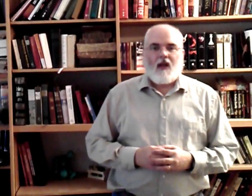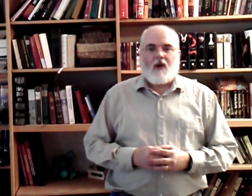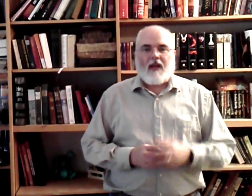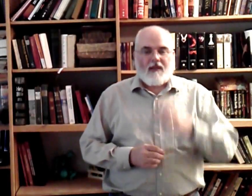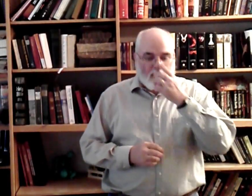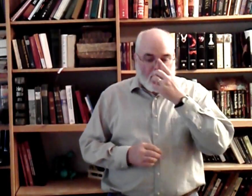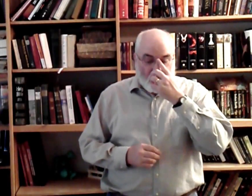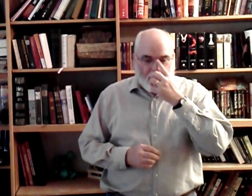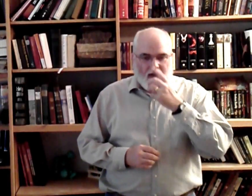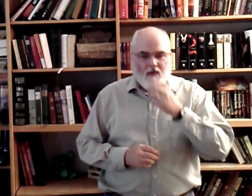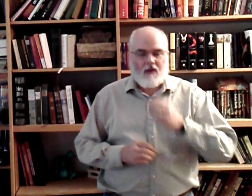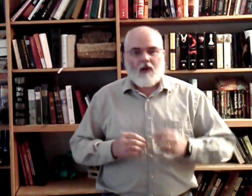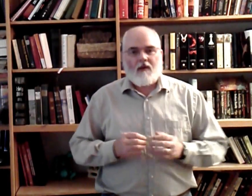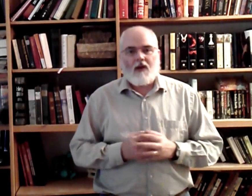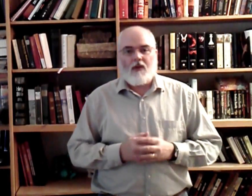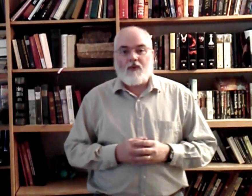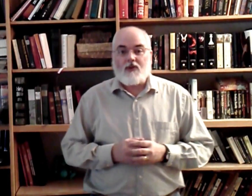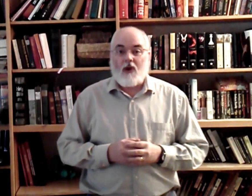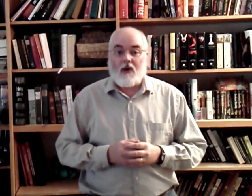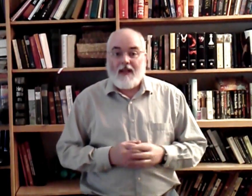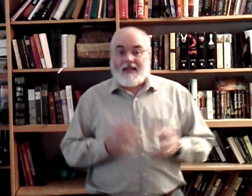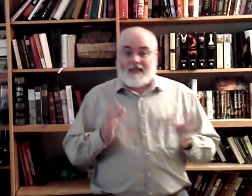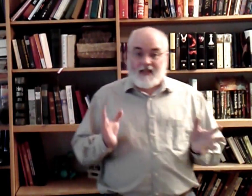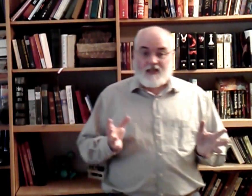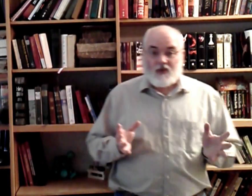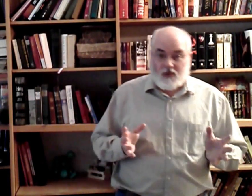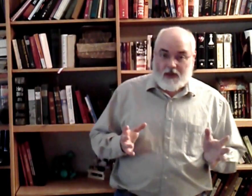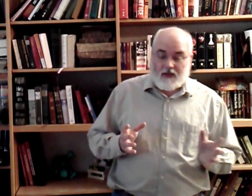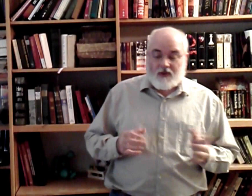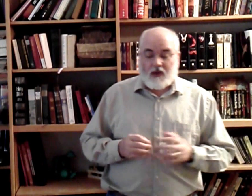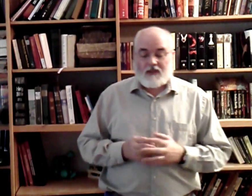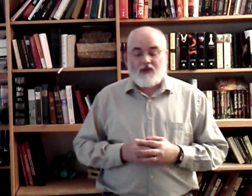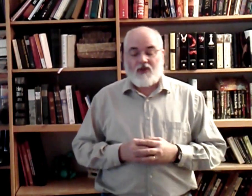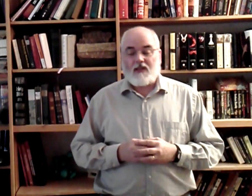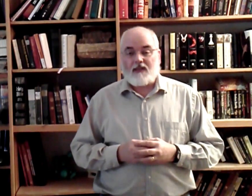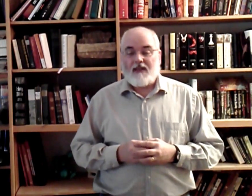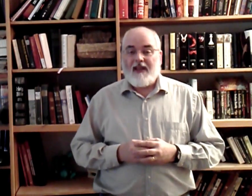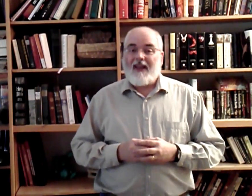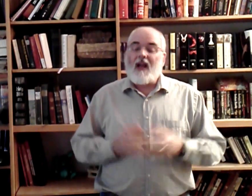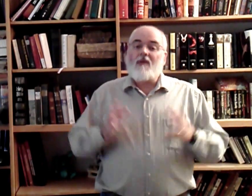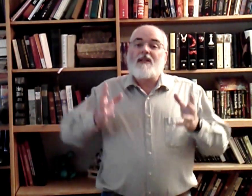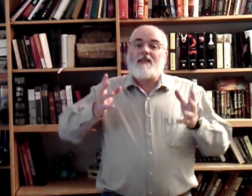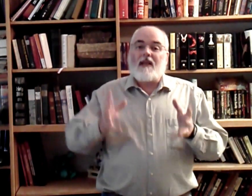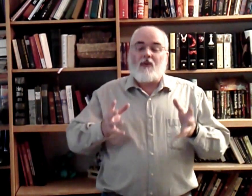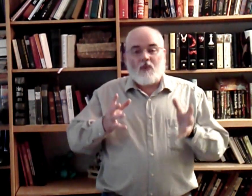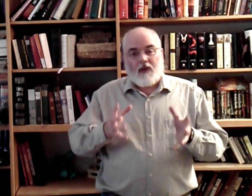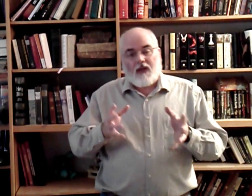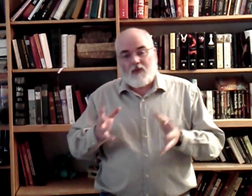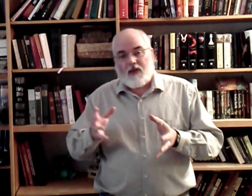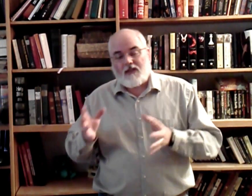Okay, in this part of the video, I'm going to go through the song, "'Tis so sweet to trust in Jesus." And I'm going to sing it really, really